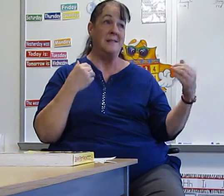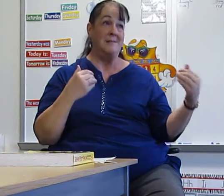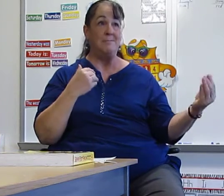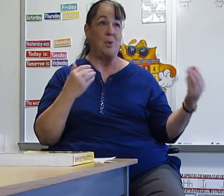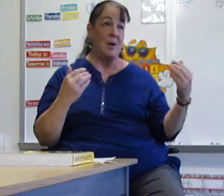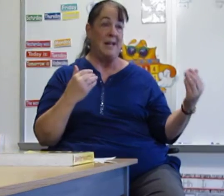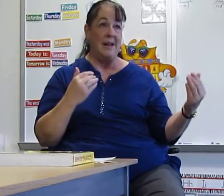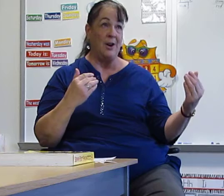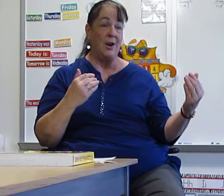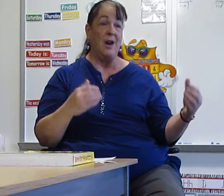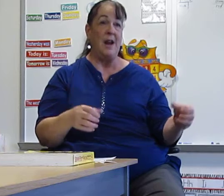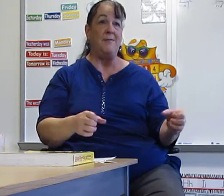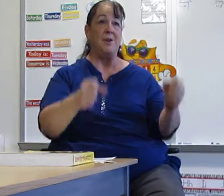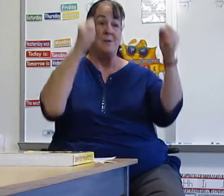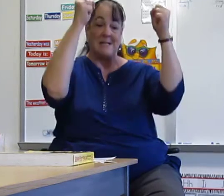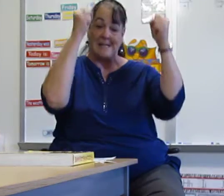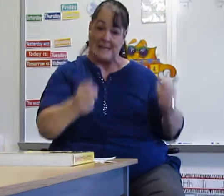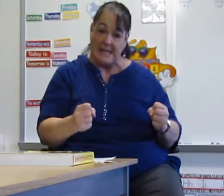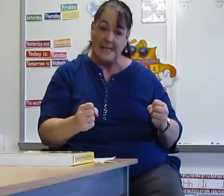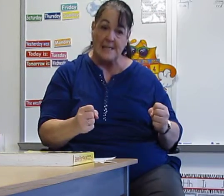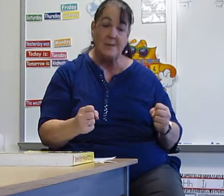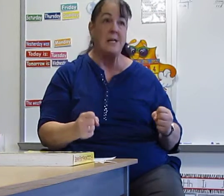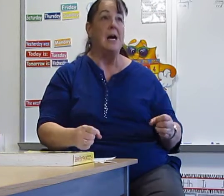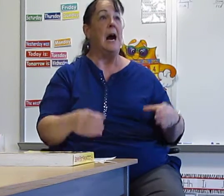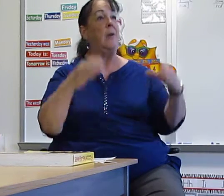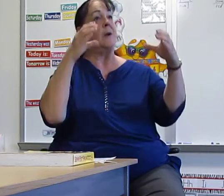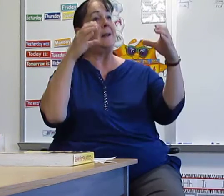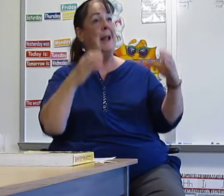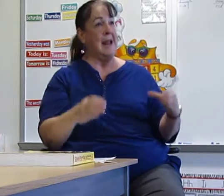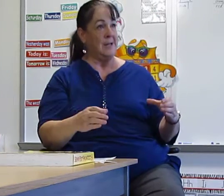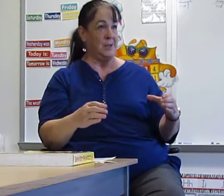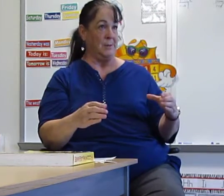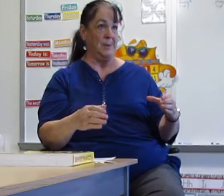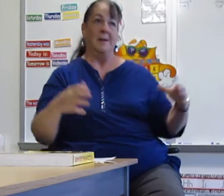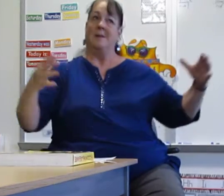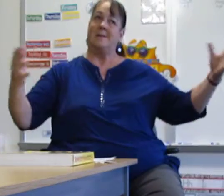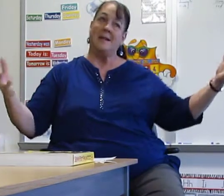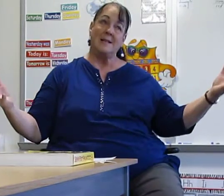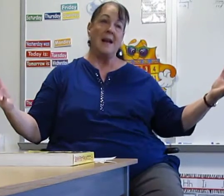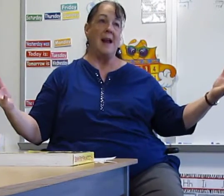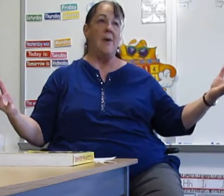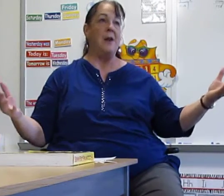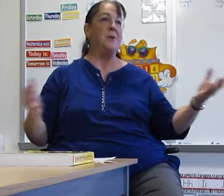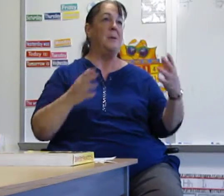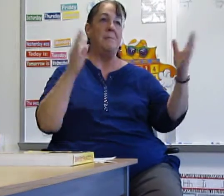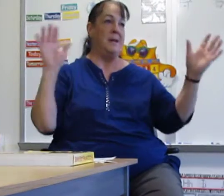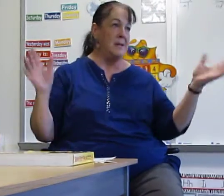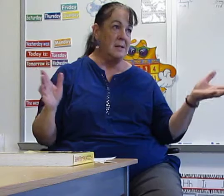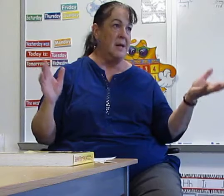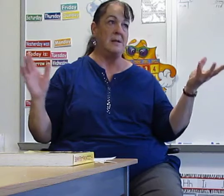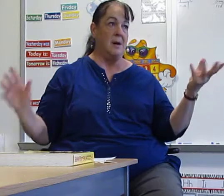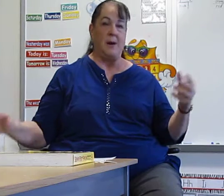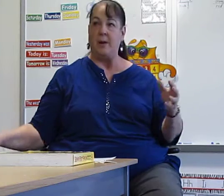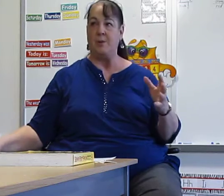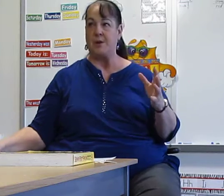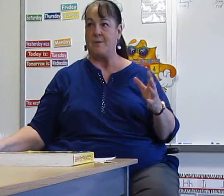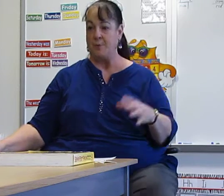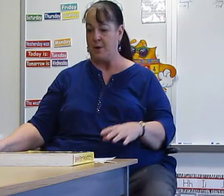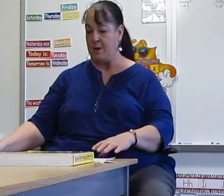more clear if you do, I can do it, I want a can of soup. So that's kind of how I do it, but it's okay whichever you want to